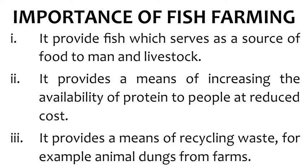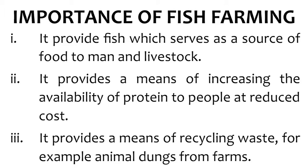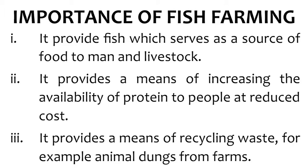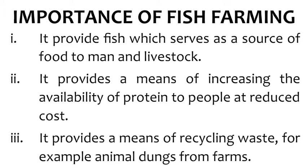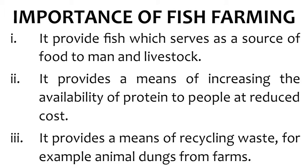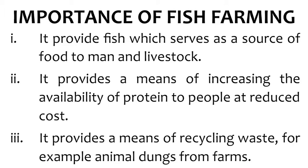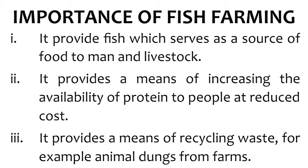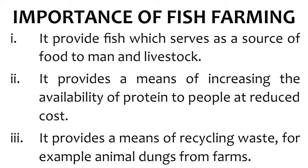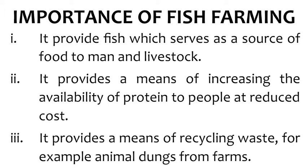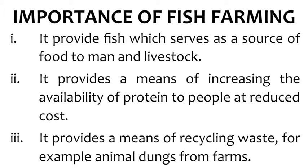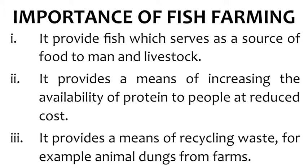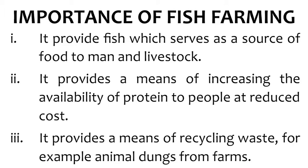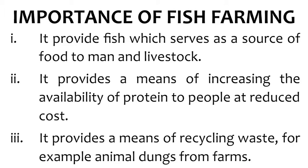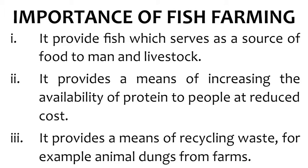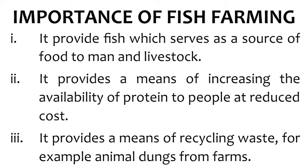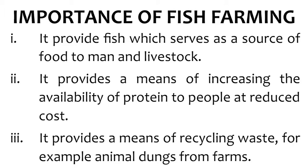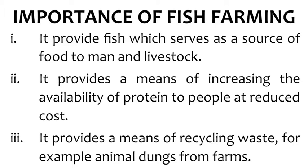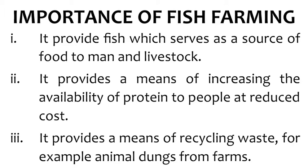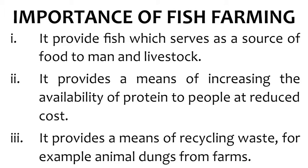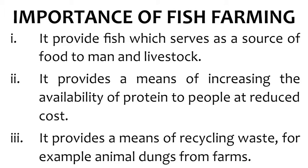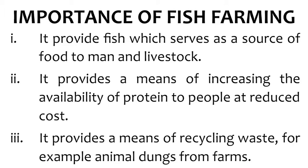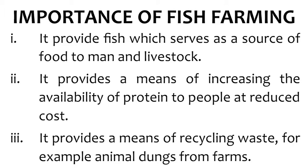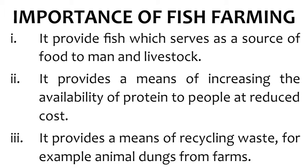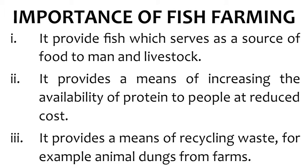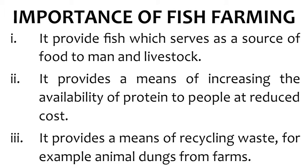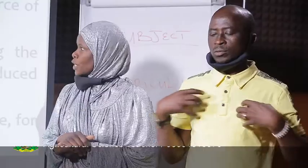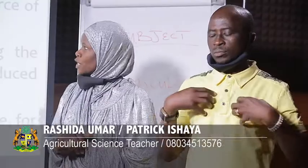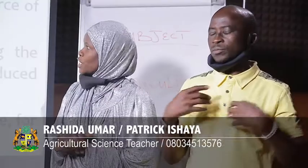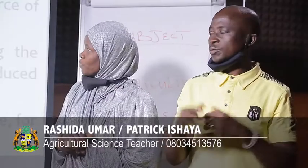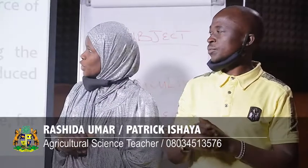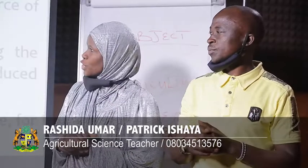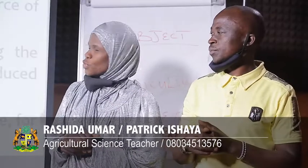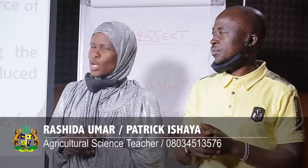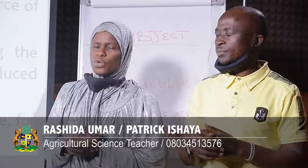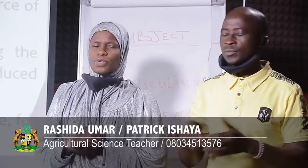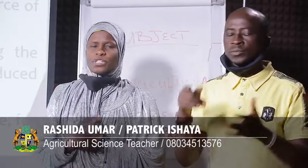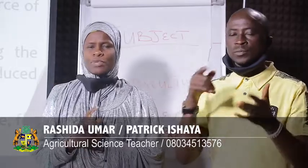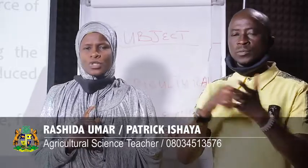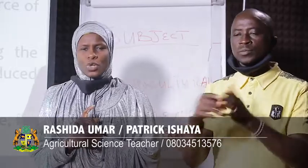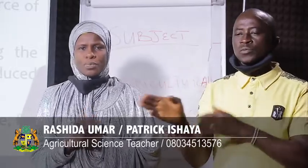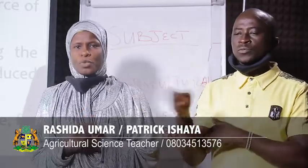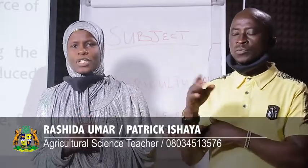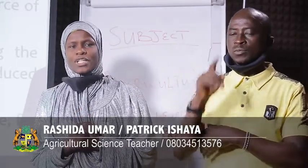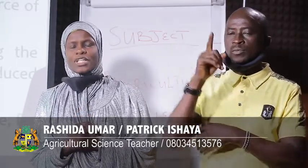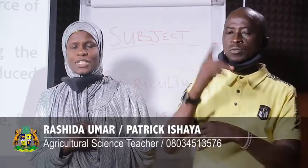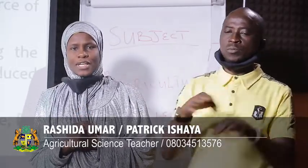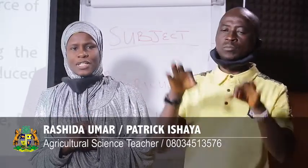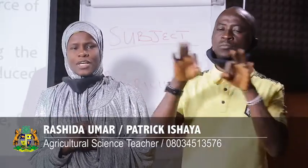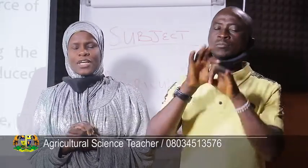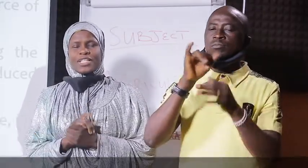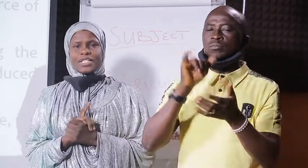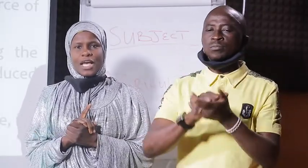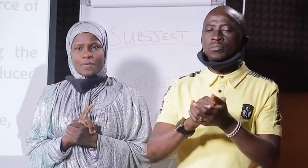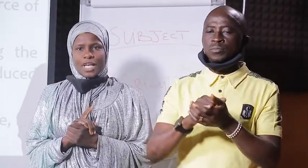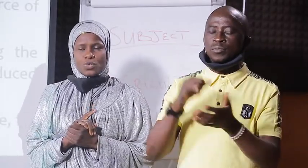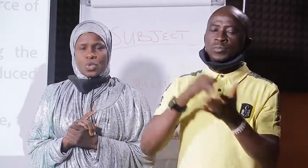serves as source of food to man and livestock this fish one of its major importance is that